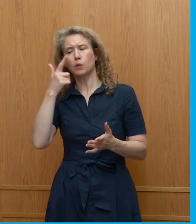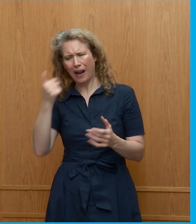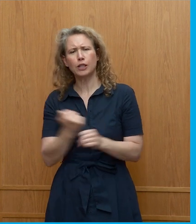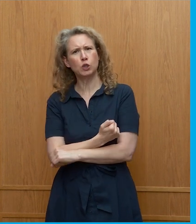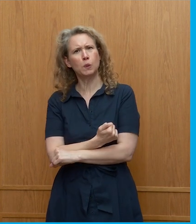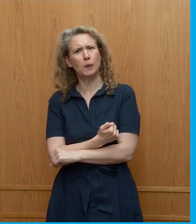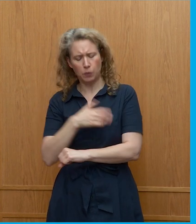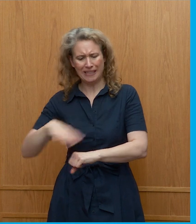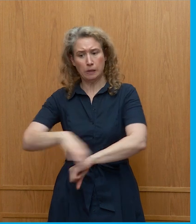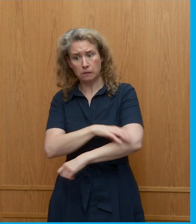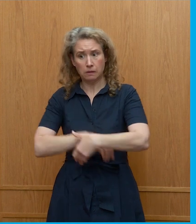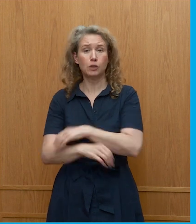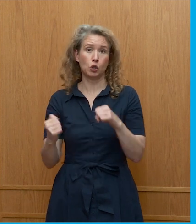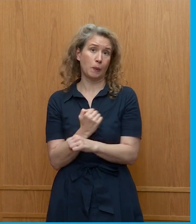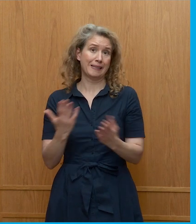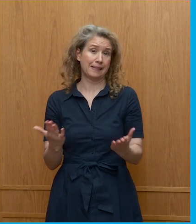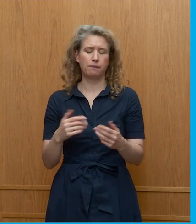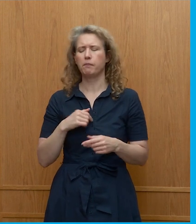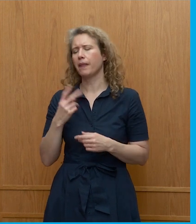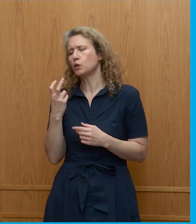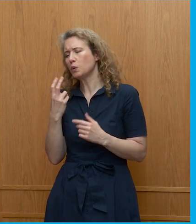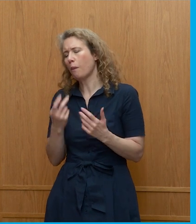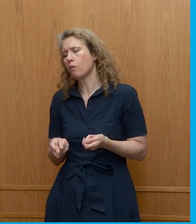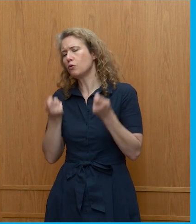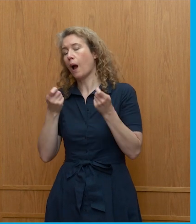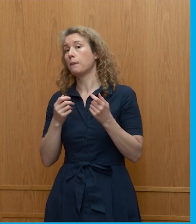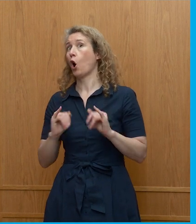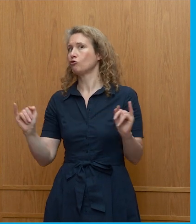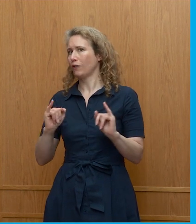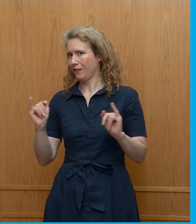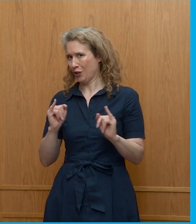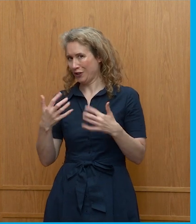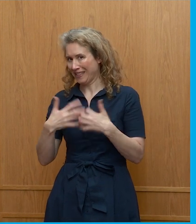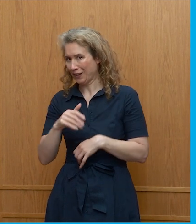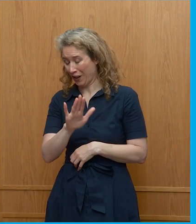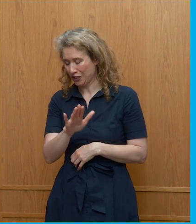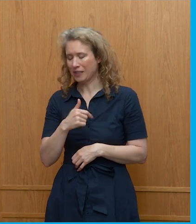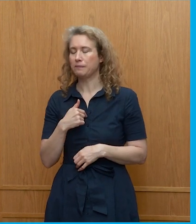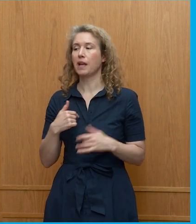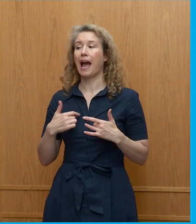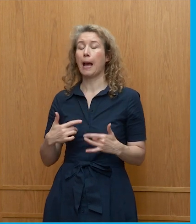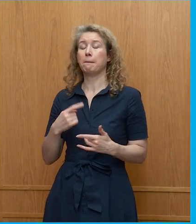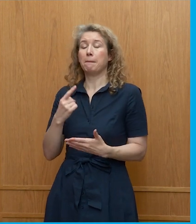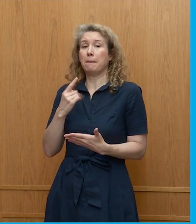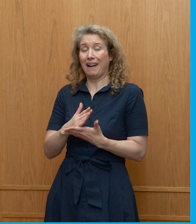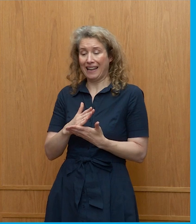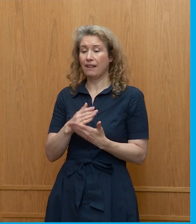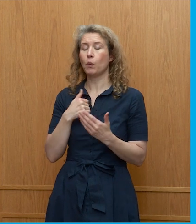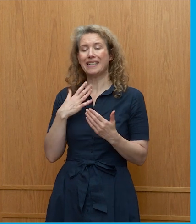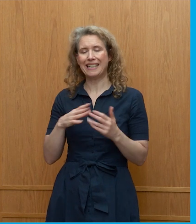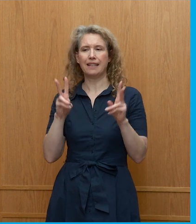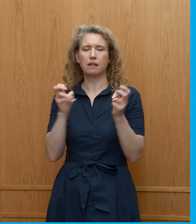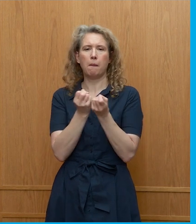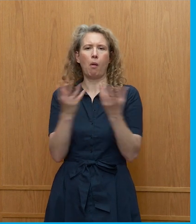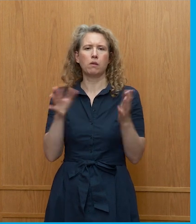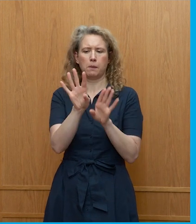raise just two more controversial technologies, I'm of the view that it's multiple choice. It's